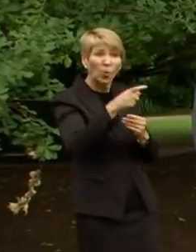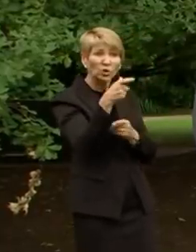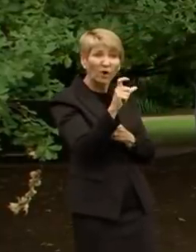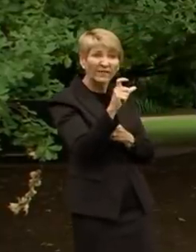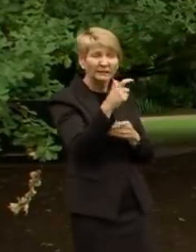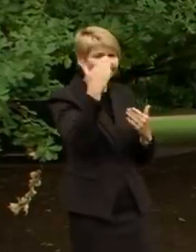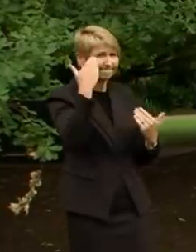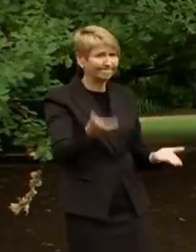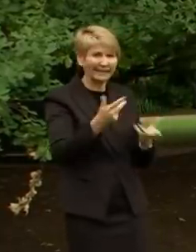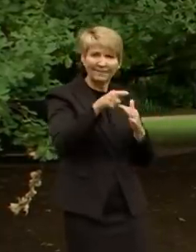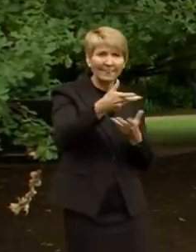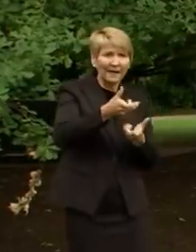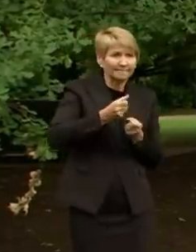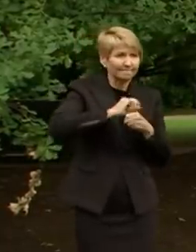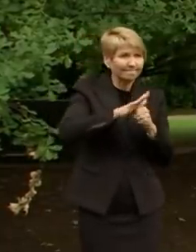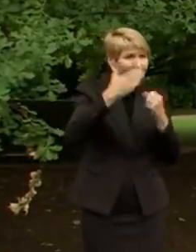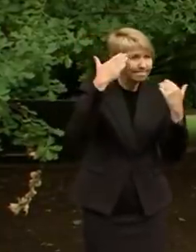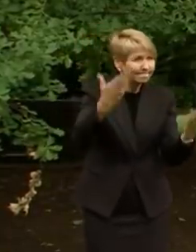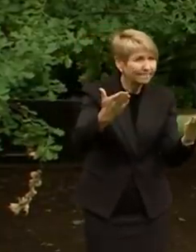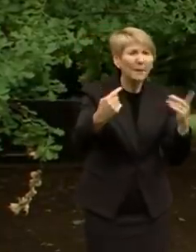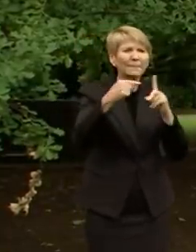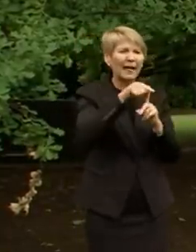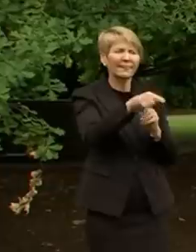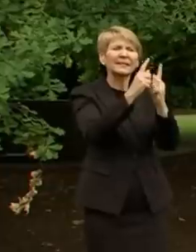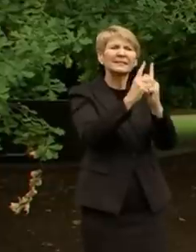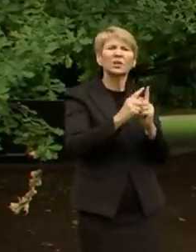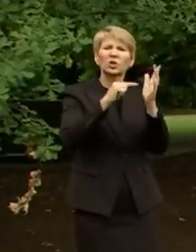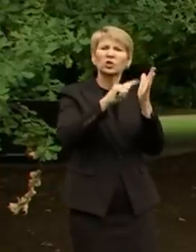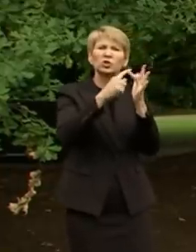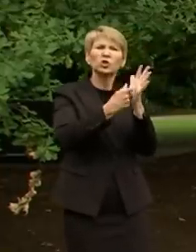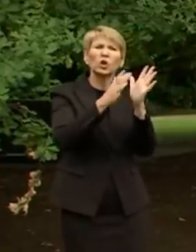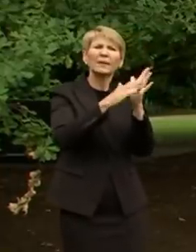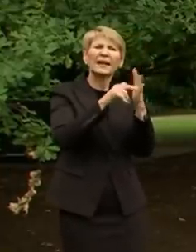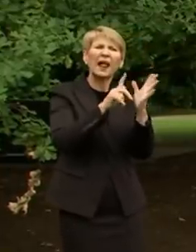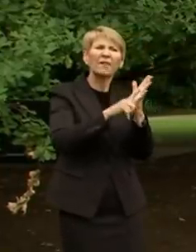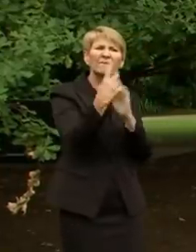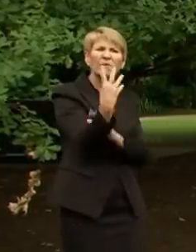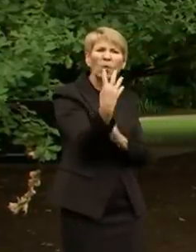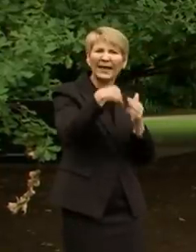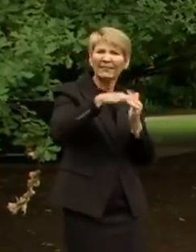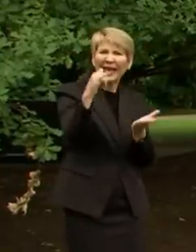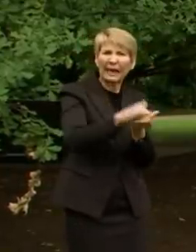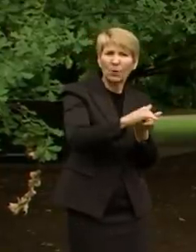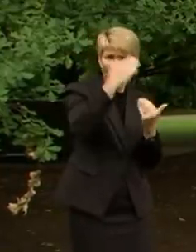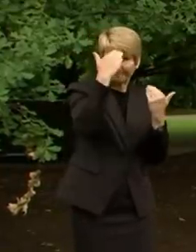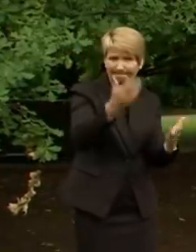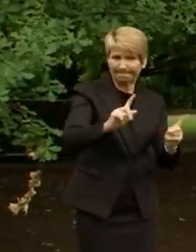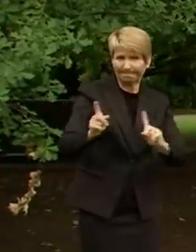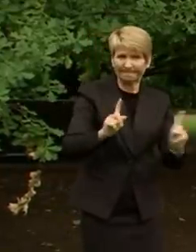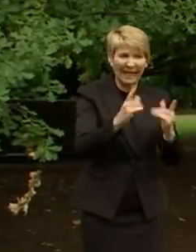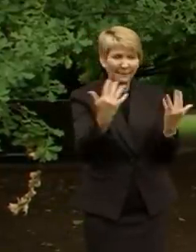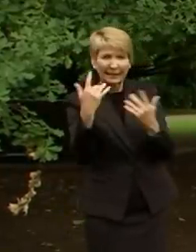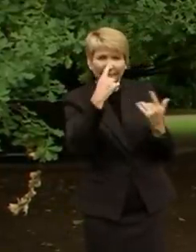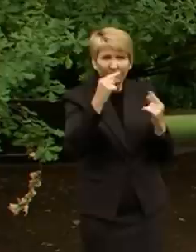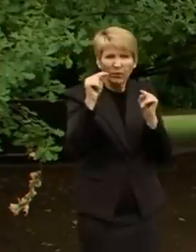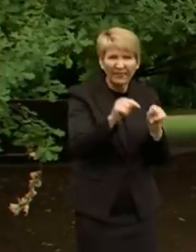But that's very positive news. You'd obviously always prefer to be getting negative results than positive results. Just before I ask Gerrone to add